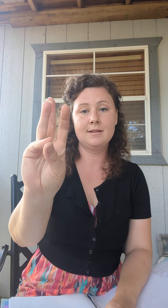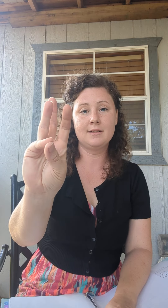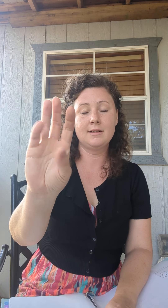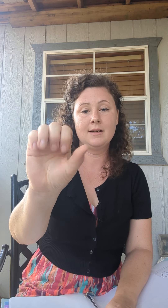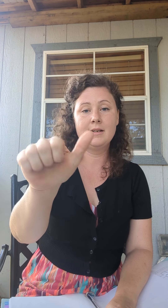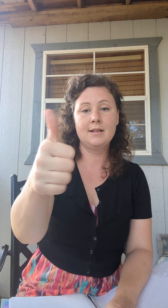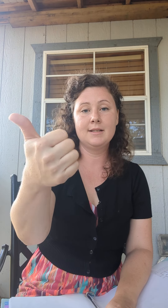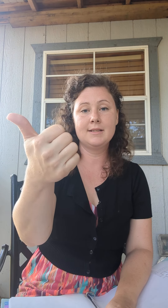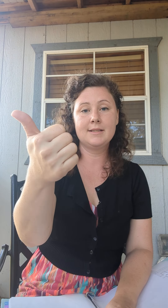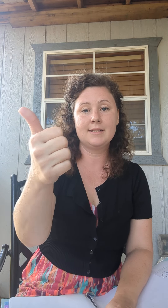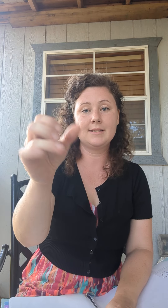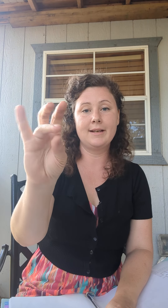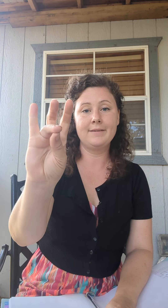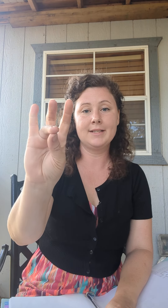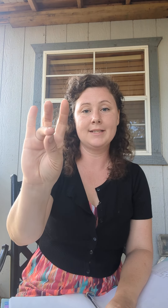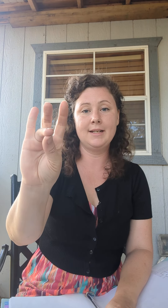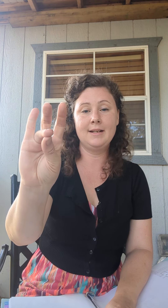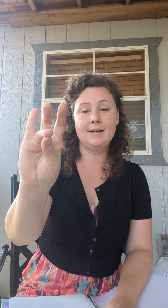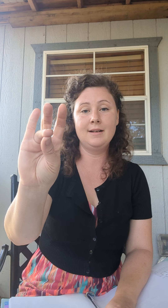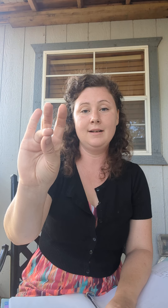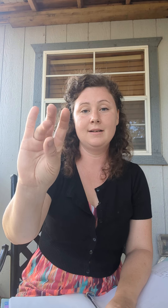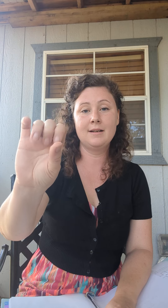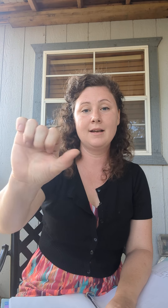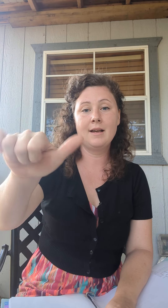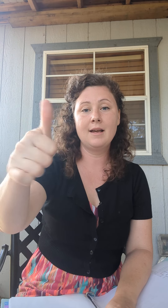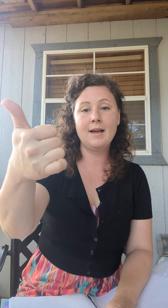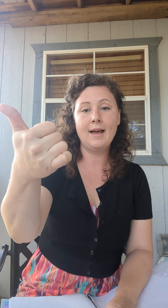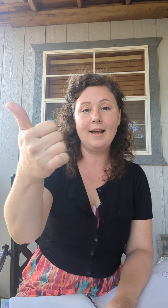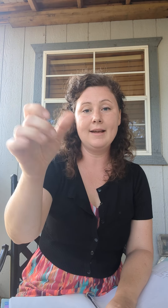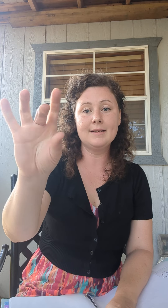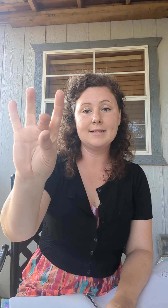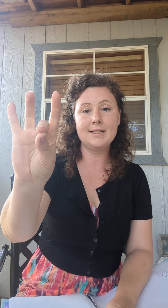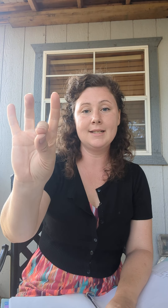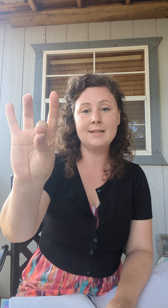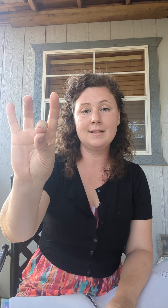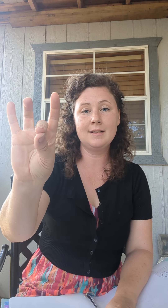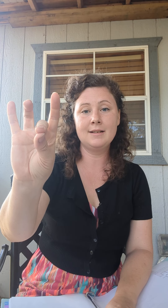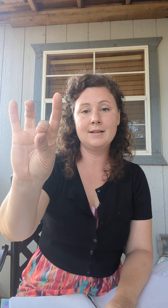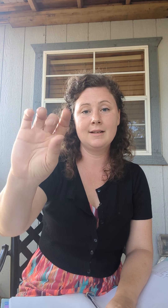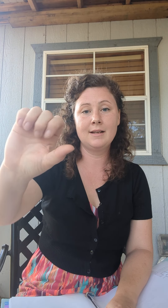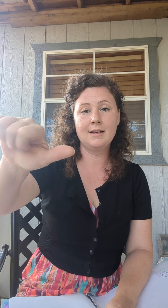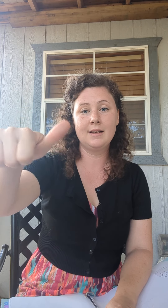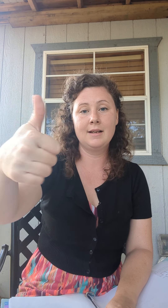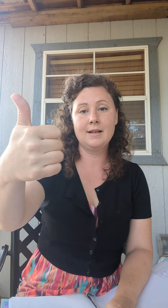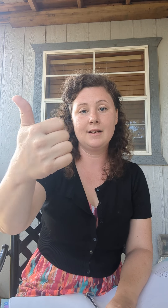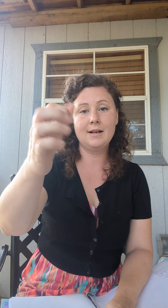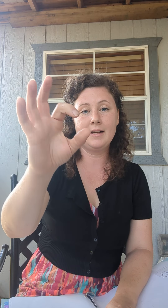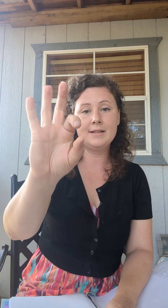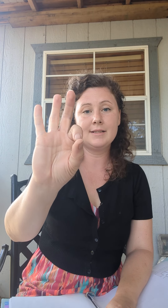17, 17, 18, 19,